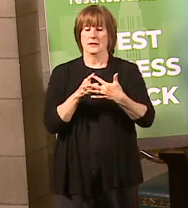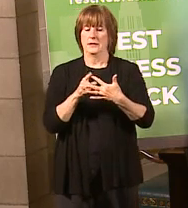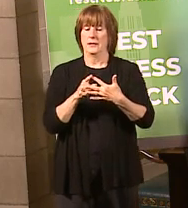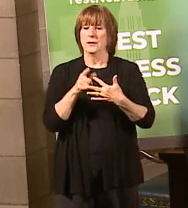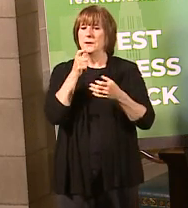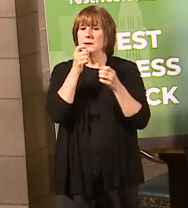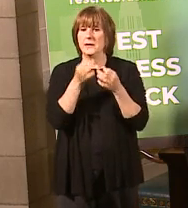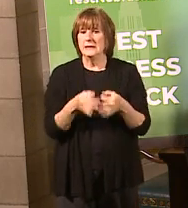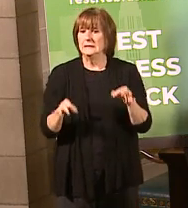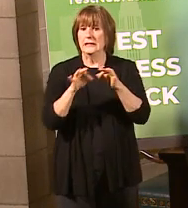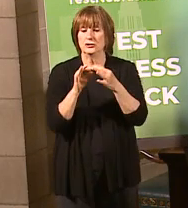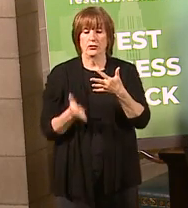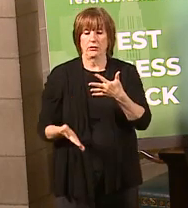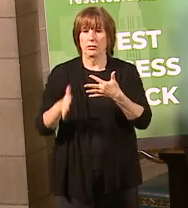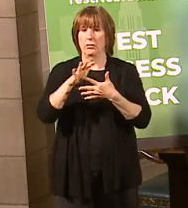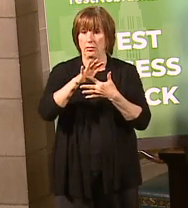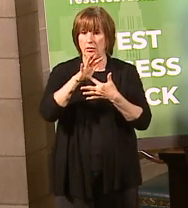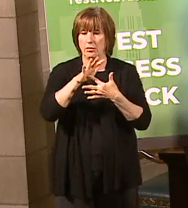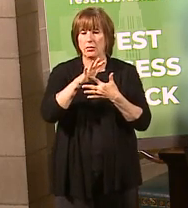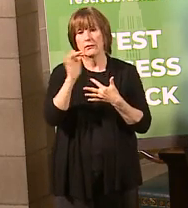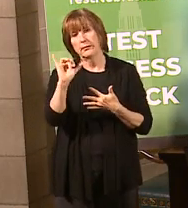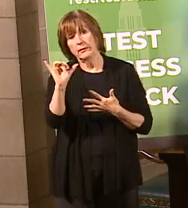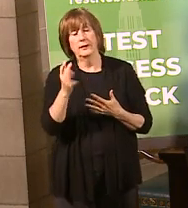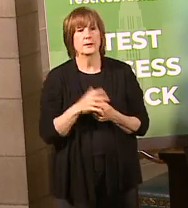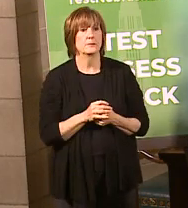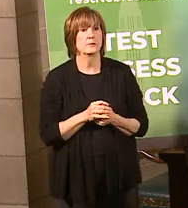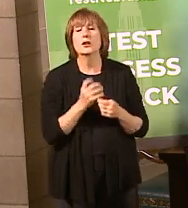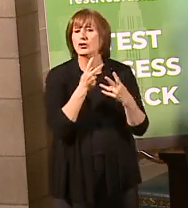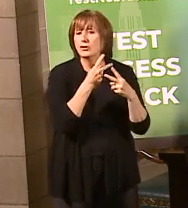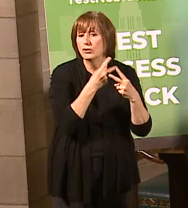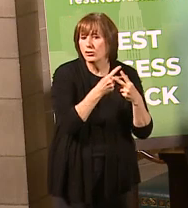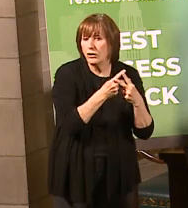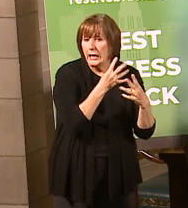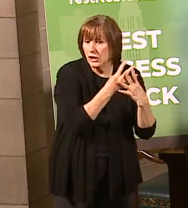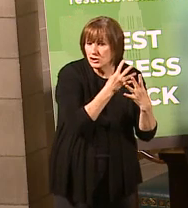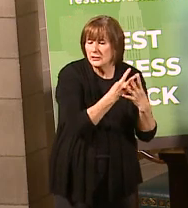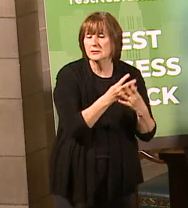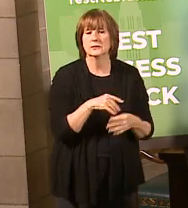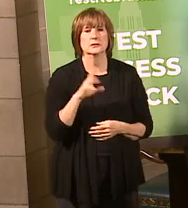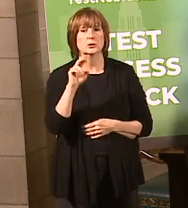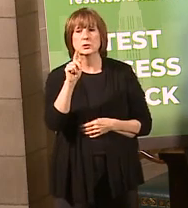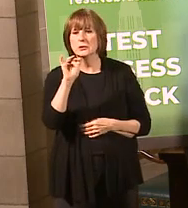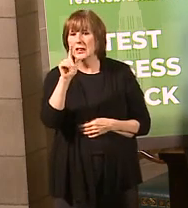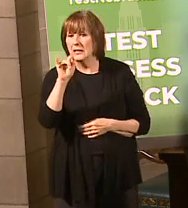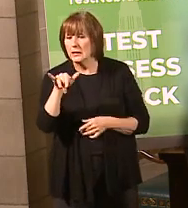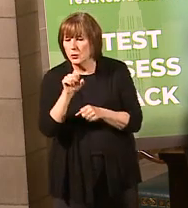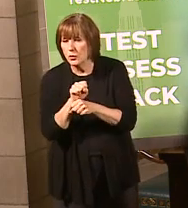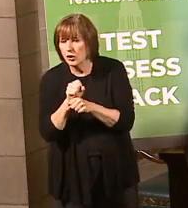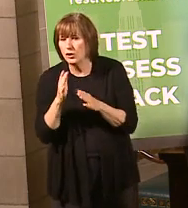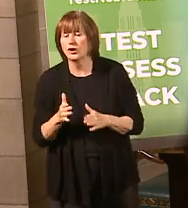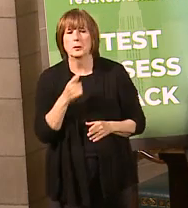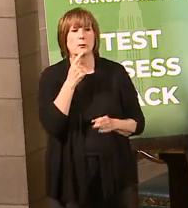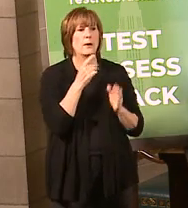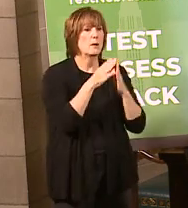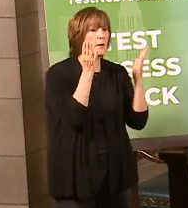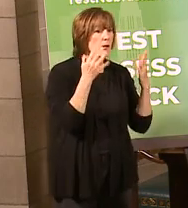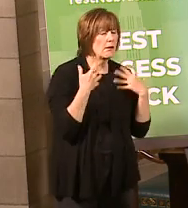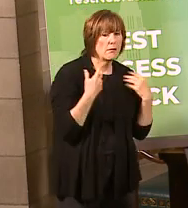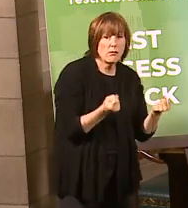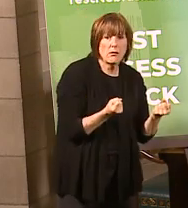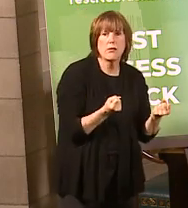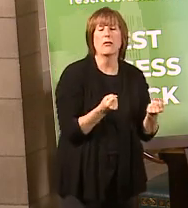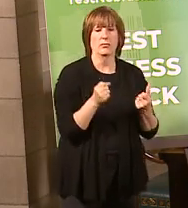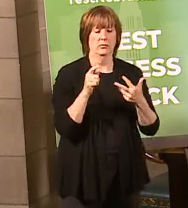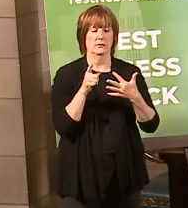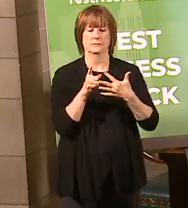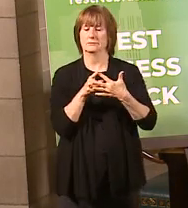workforce, things such as corrections, utility workers, public health staff, those are the second group